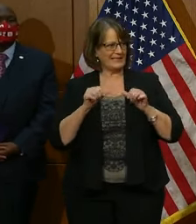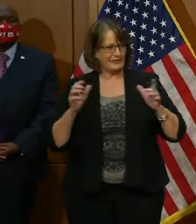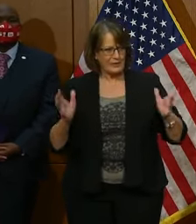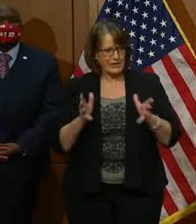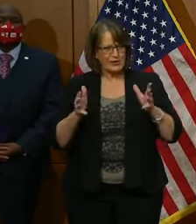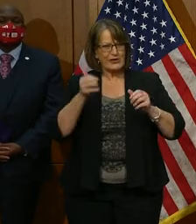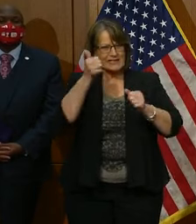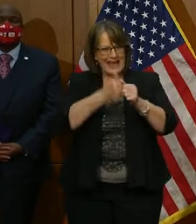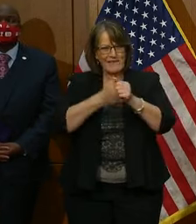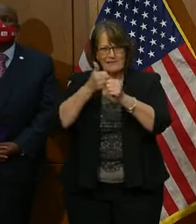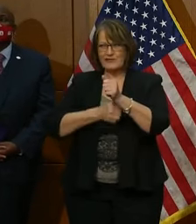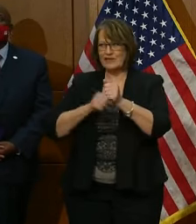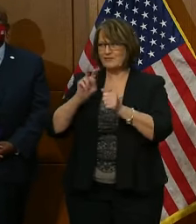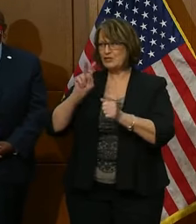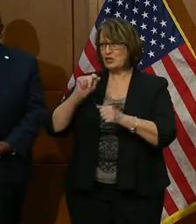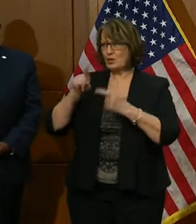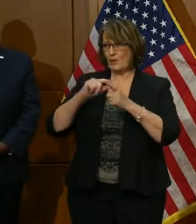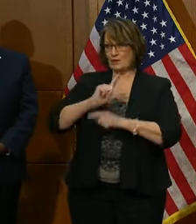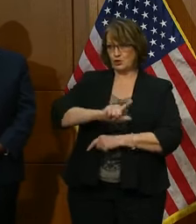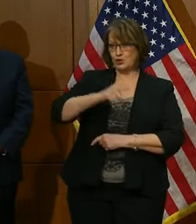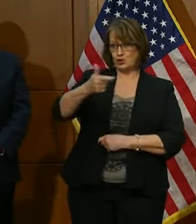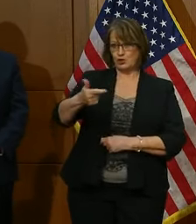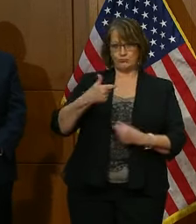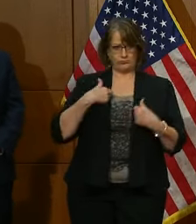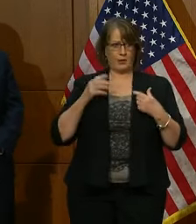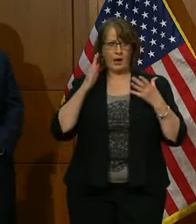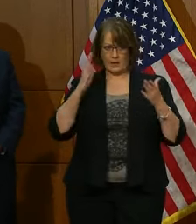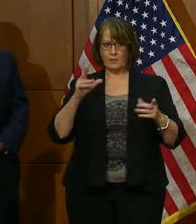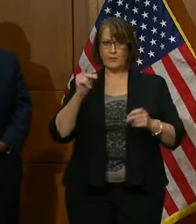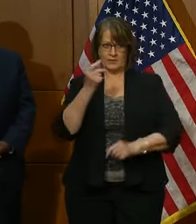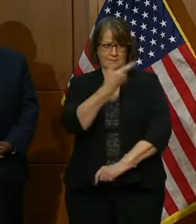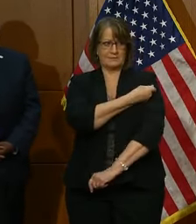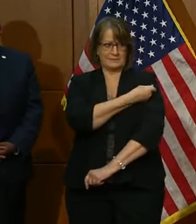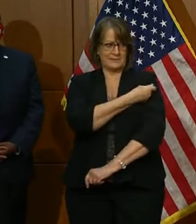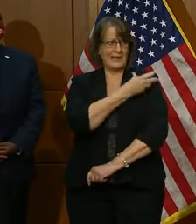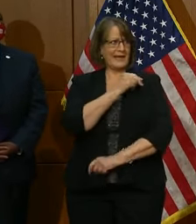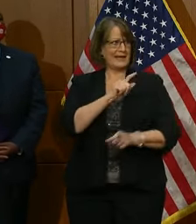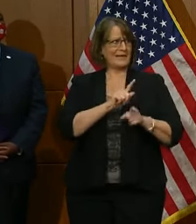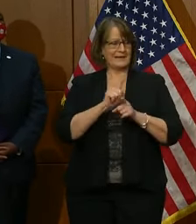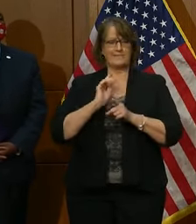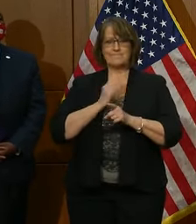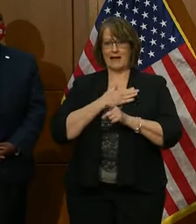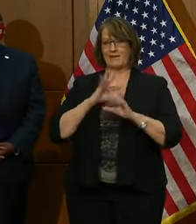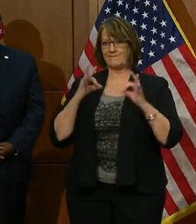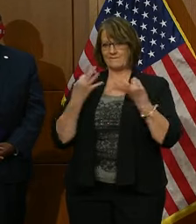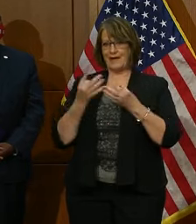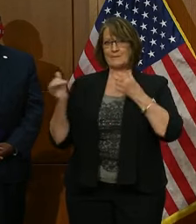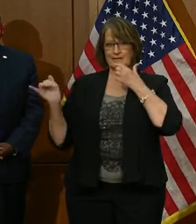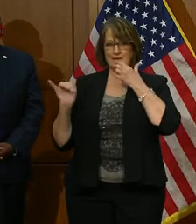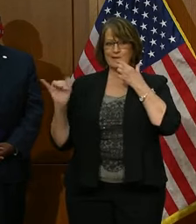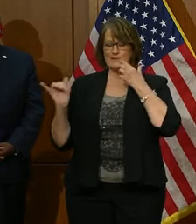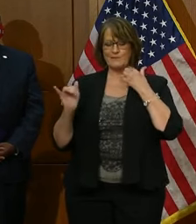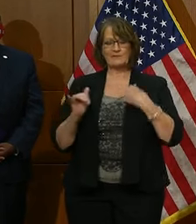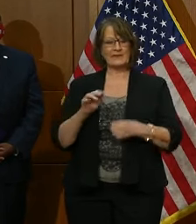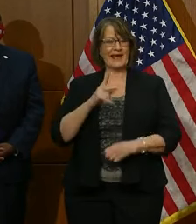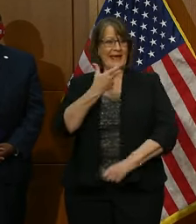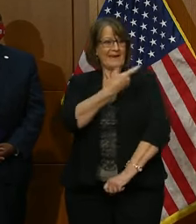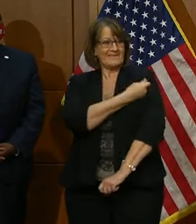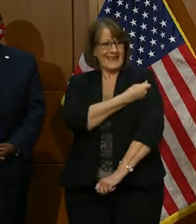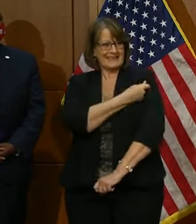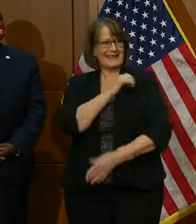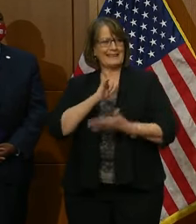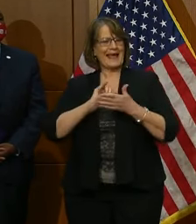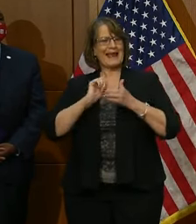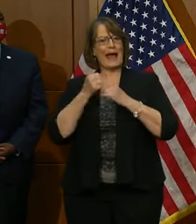vaccinated when your turn comes. I will do it, and so will our family. Vaccines are how we get back